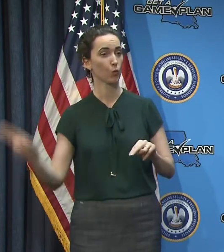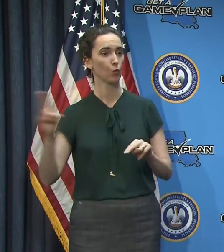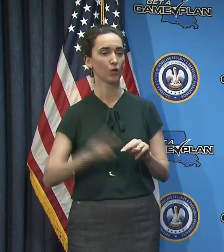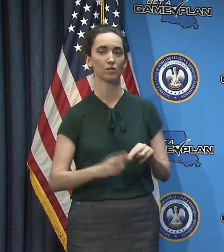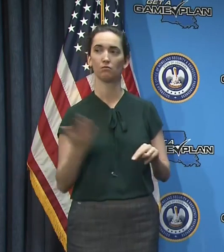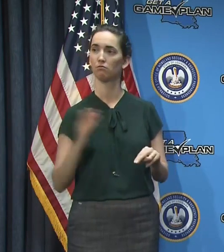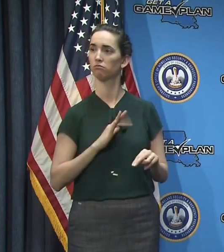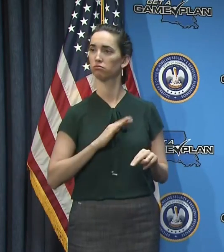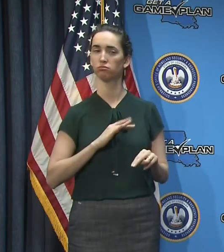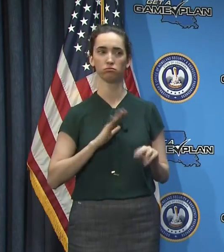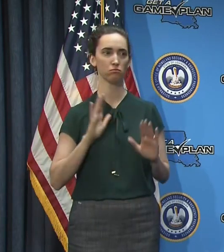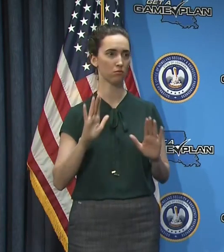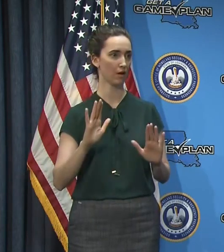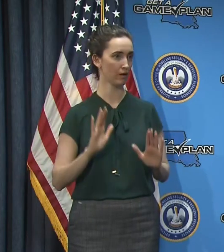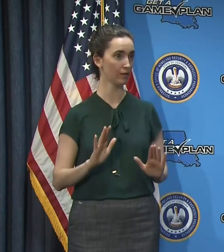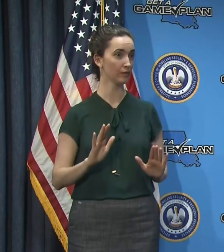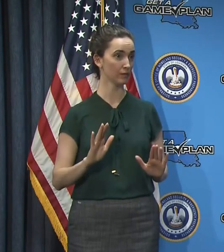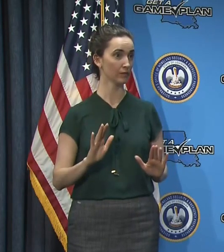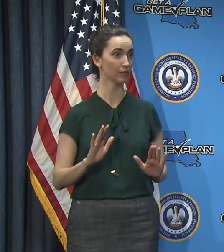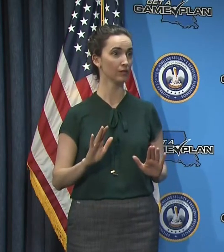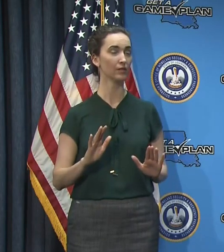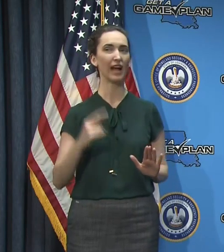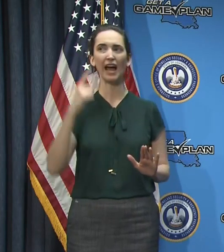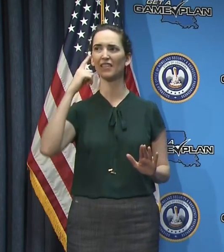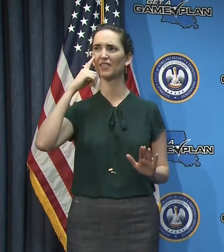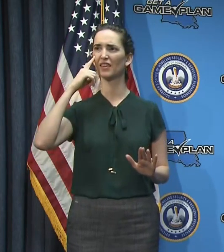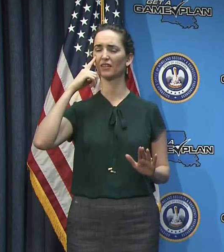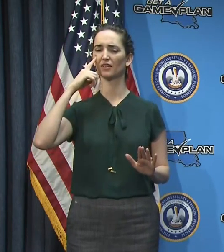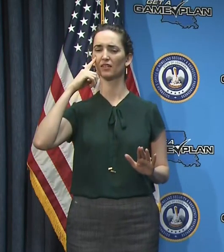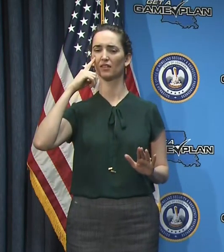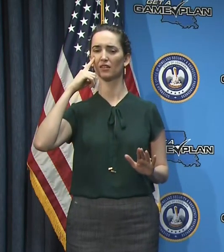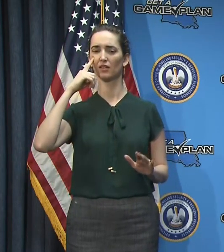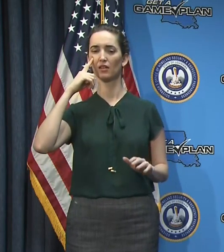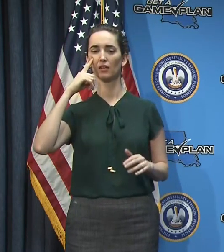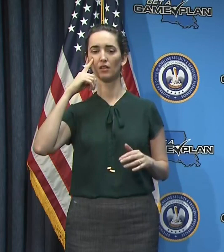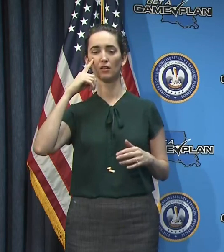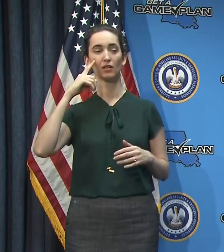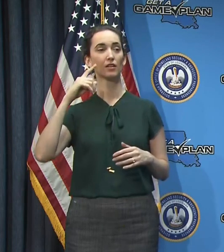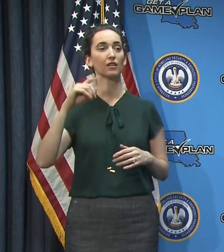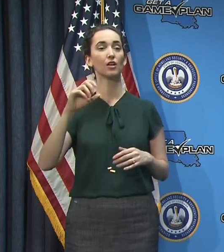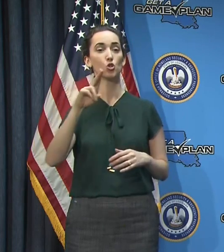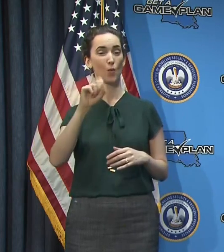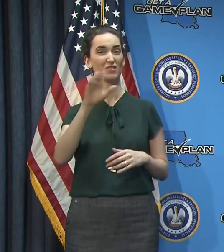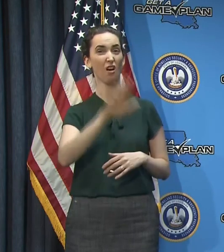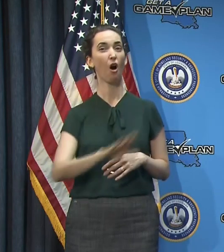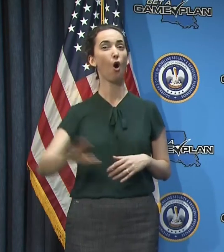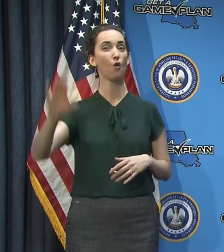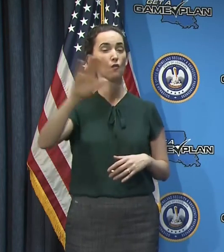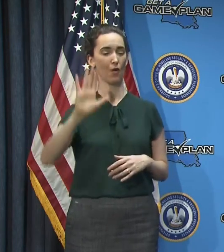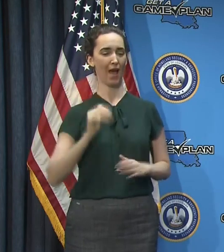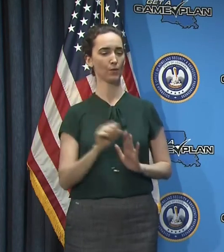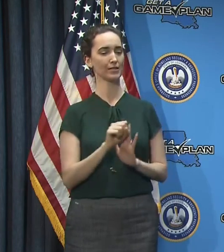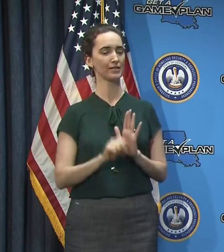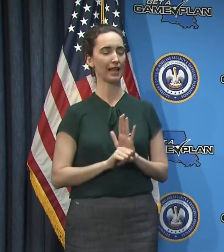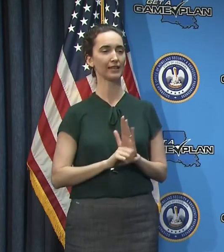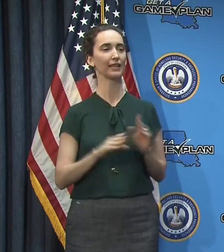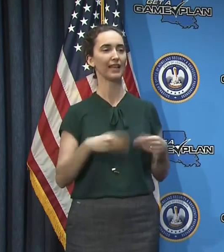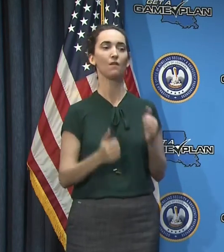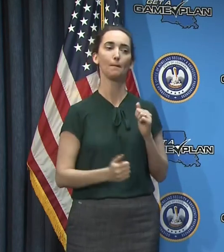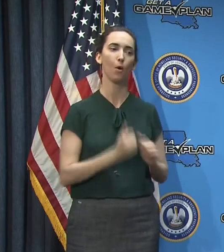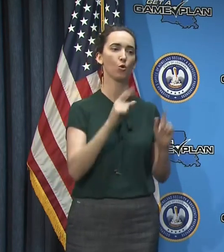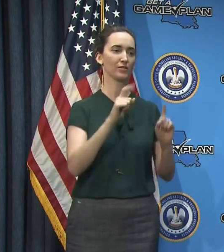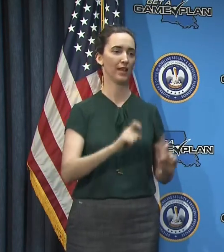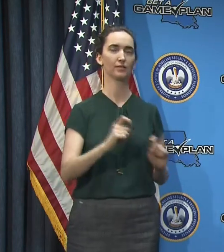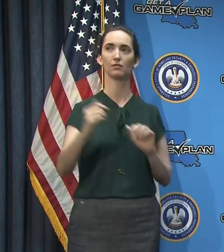uh, because we do have either number one or number two per capita testing in, in the country. And it's, we're right there with New York and, and